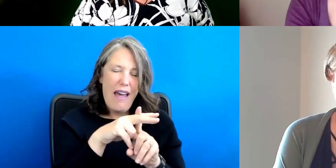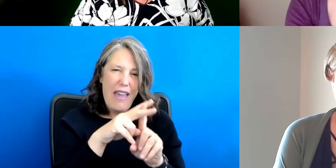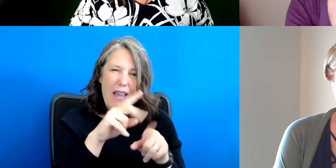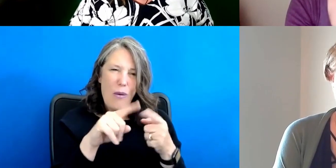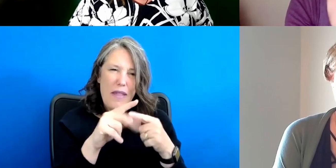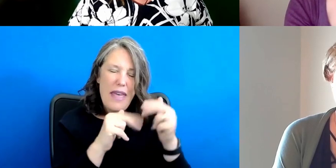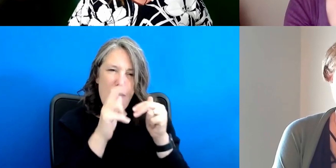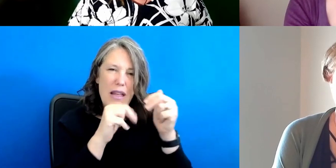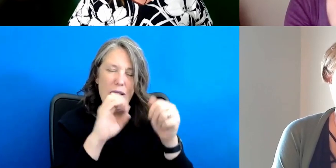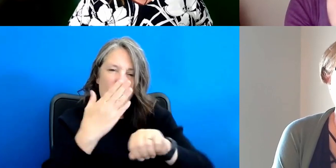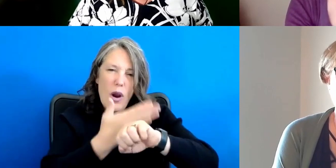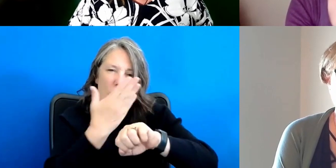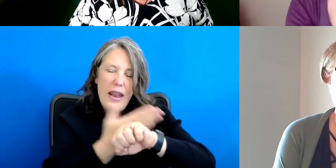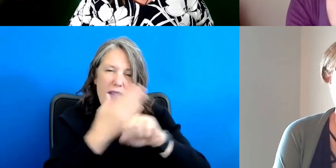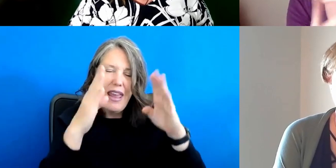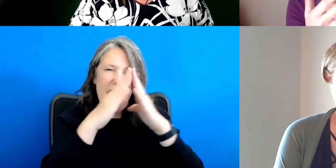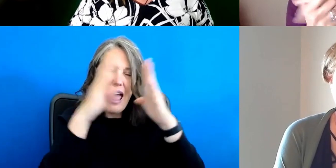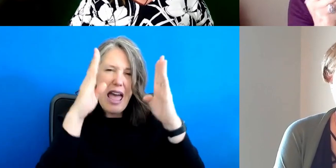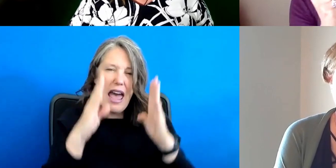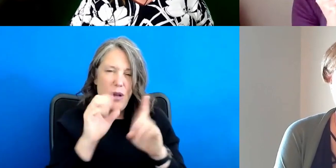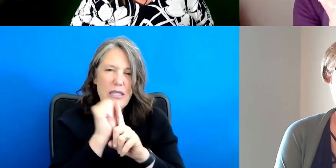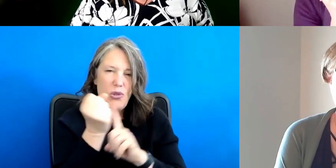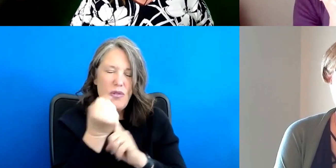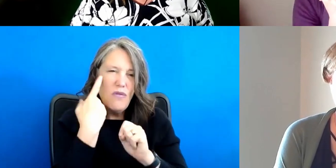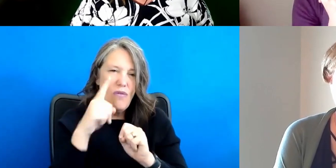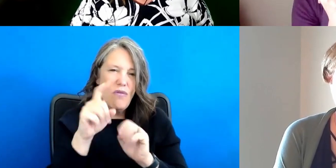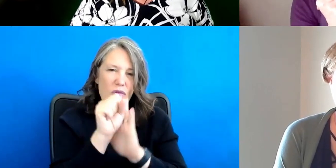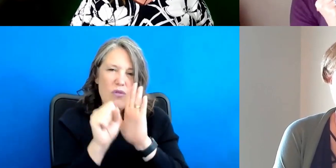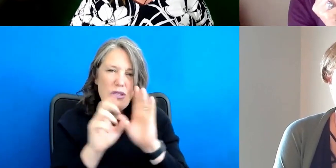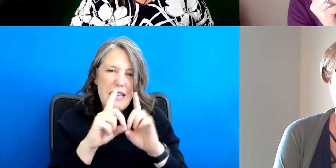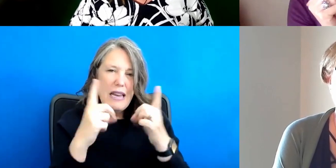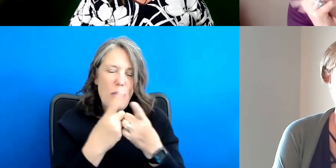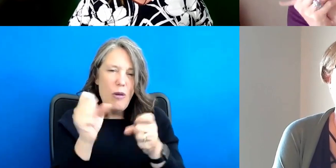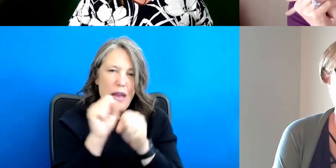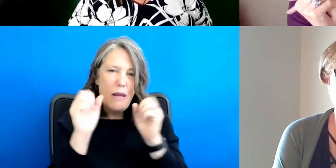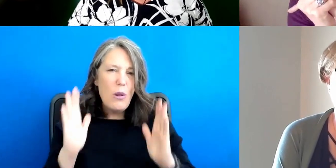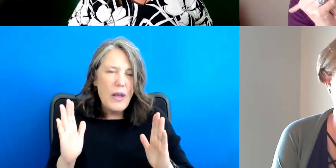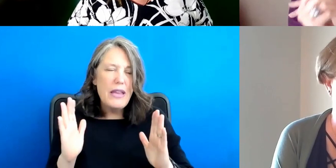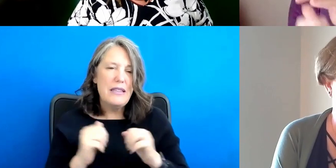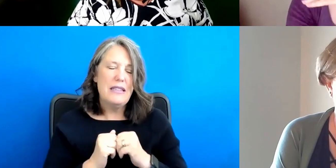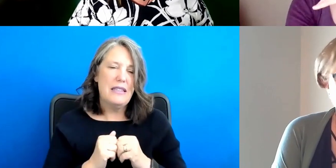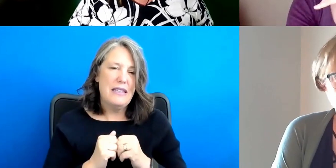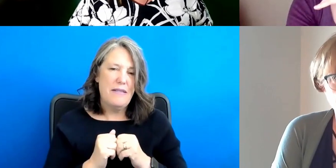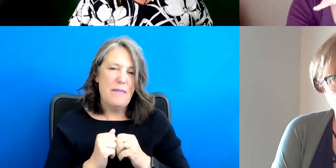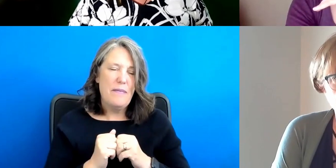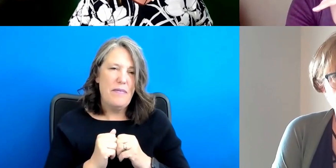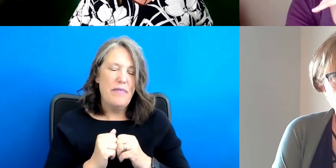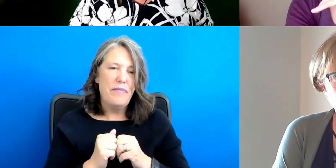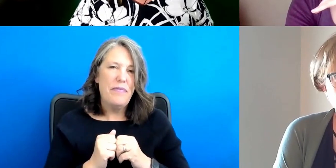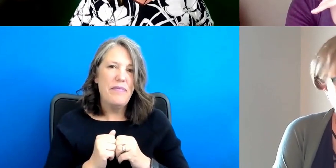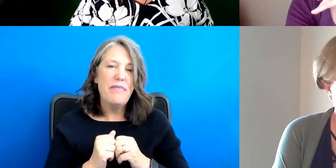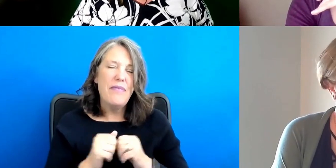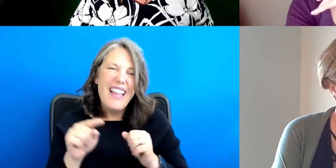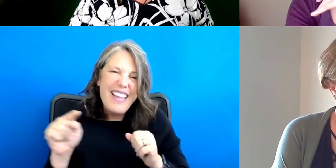or renovate the housing, um, for state department employees? And, um, um, know, in those